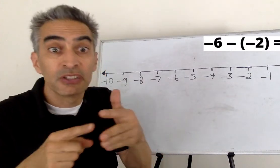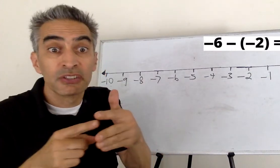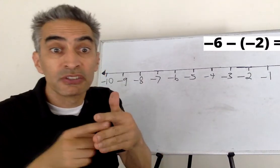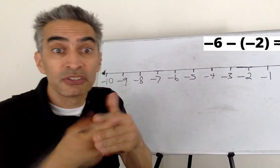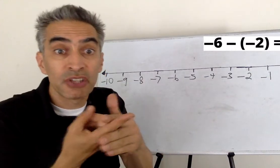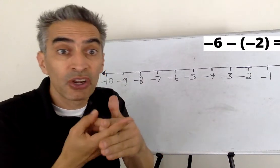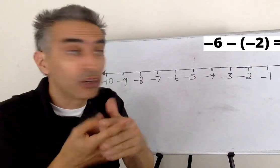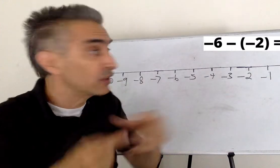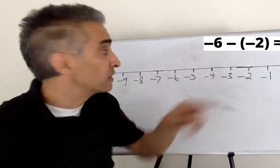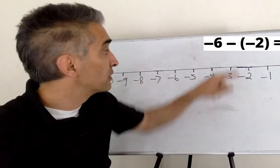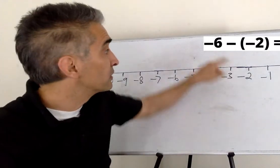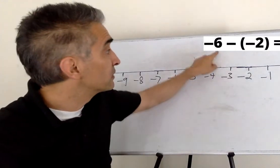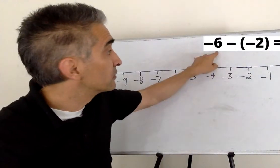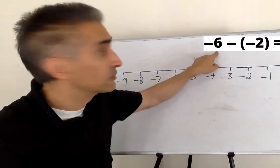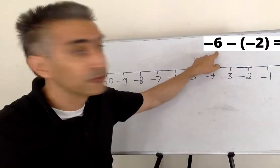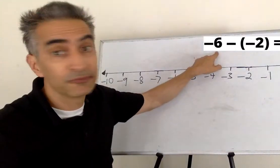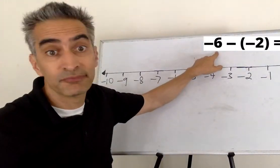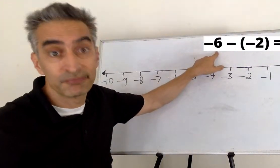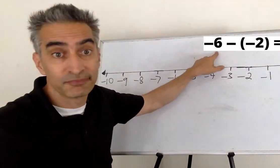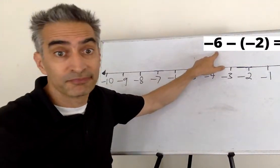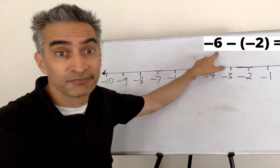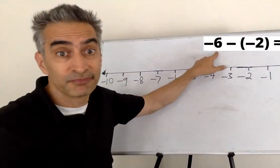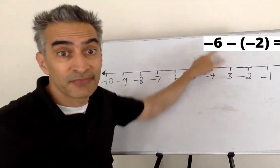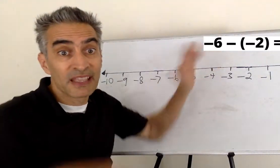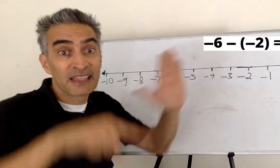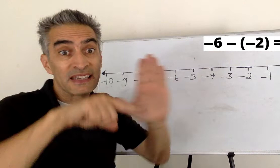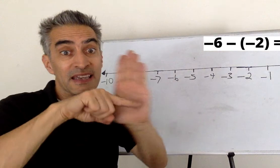We're going to start with negative 6.